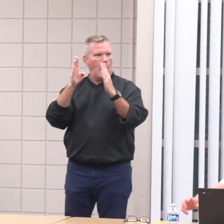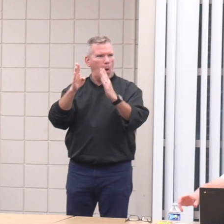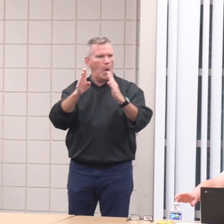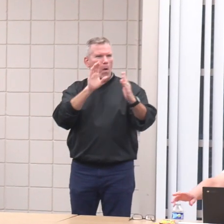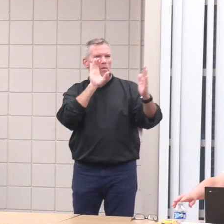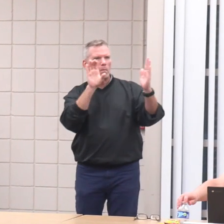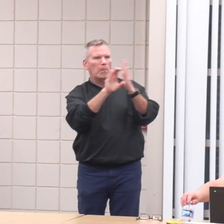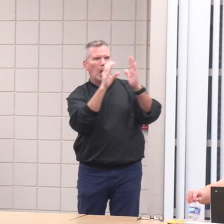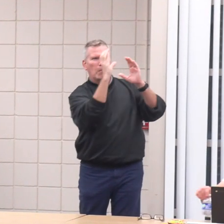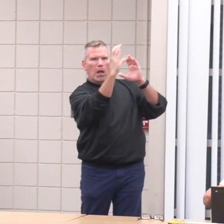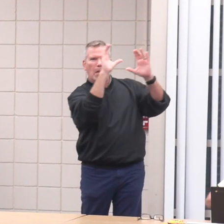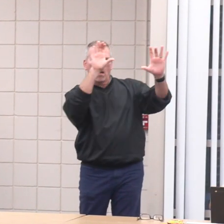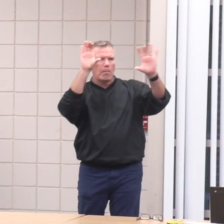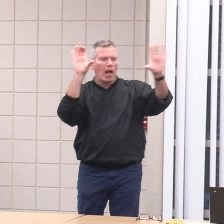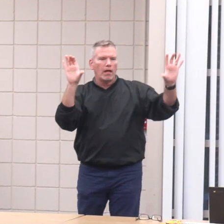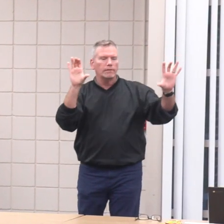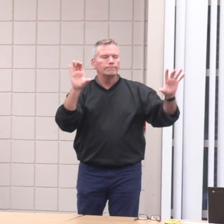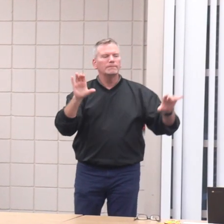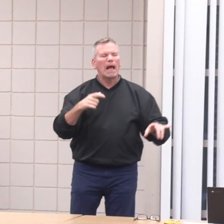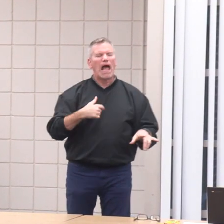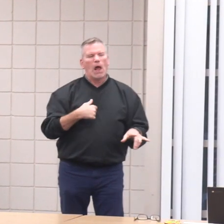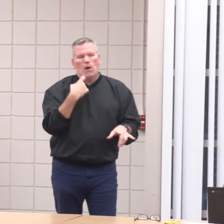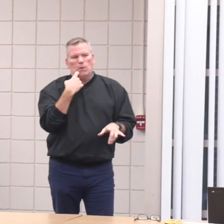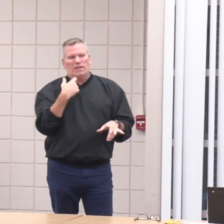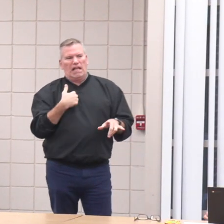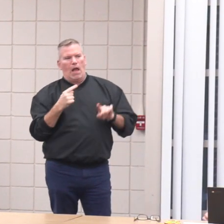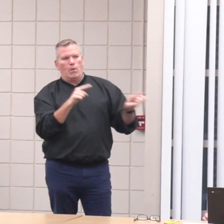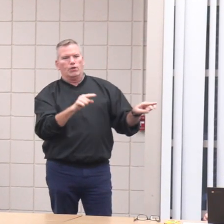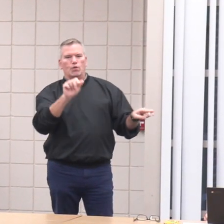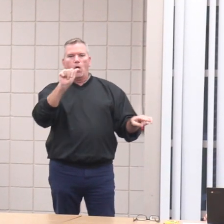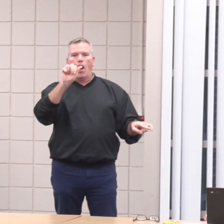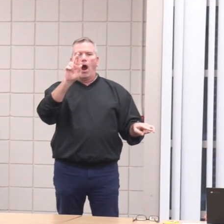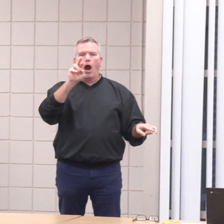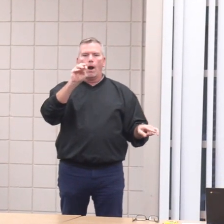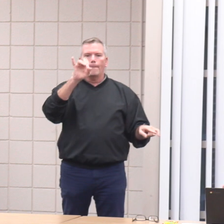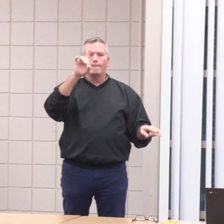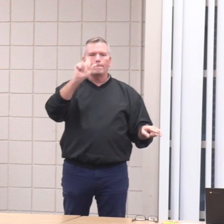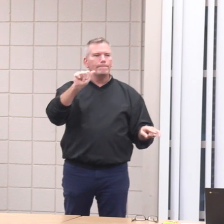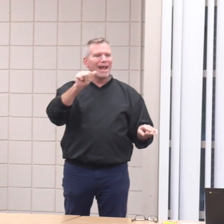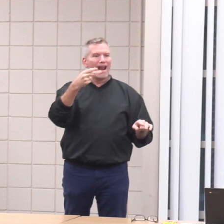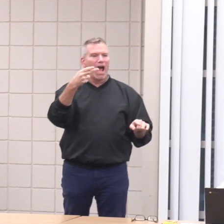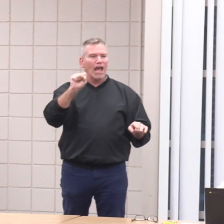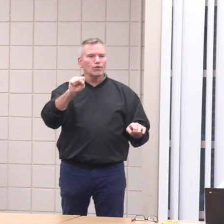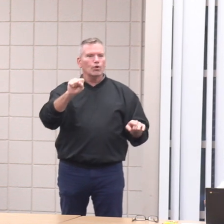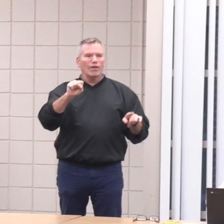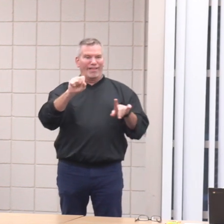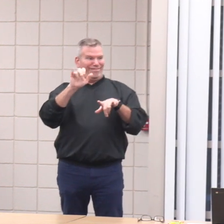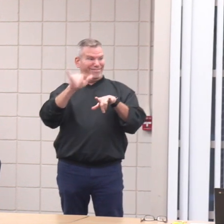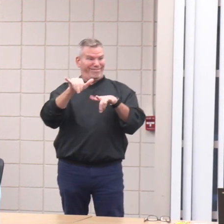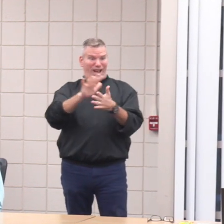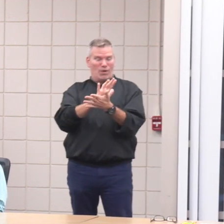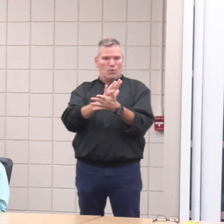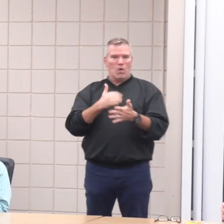the event was, but Armada High School, they had banners hanging from the ceiling and stuff on the walls, whatever.